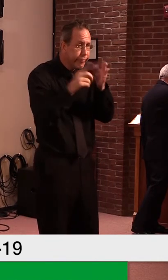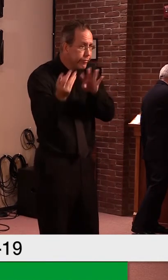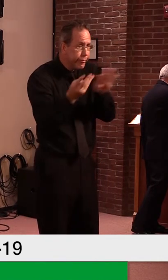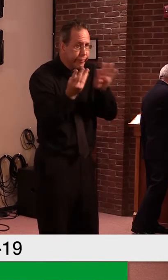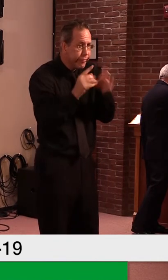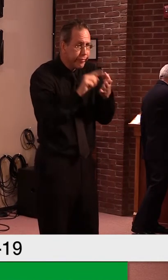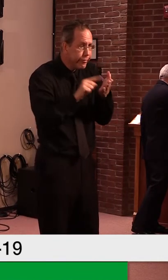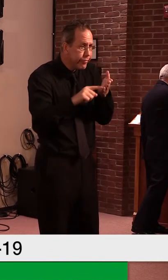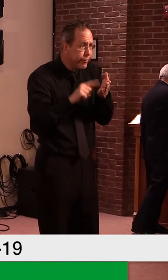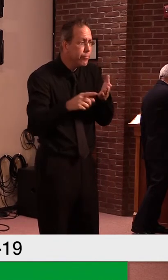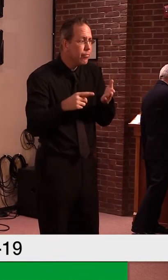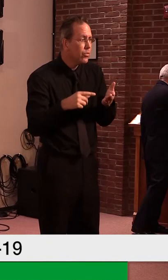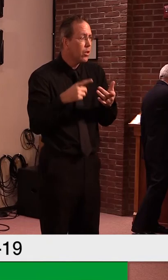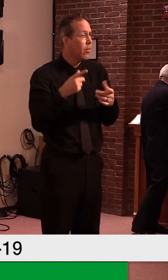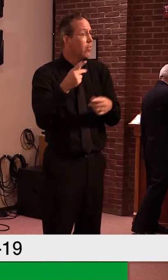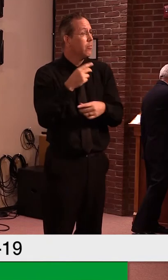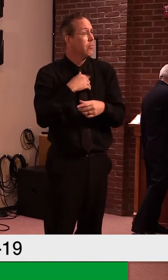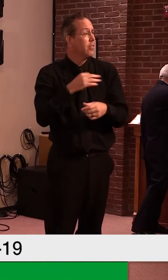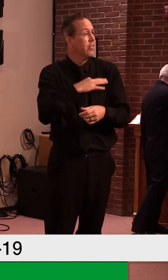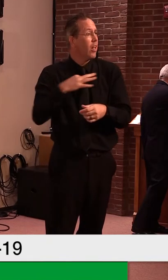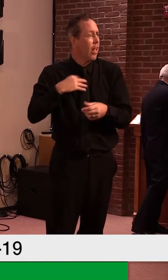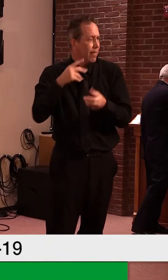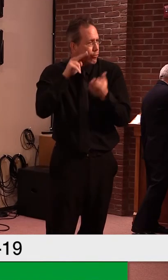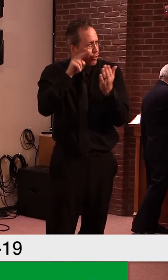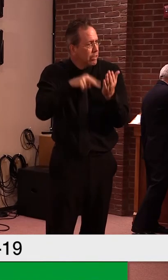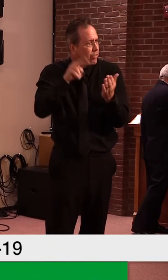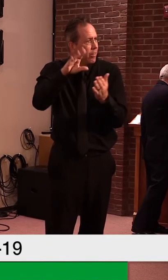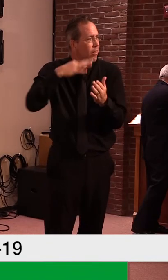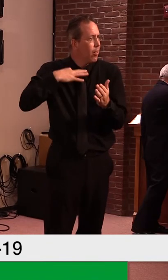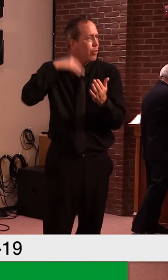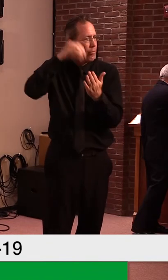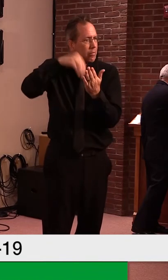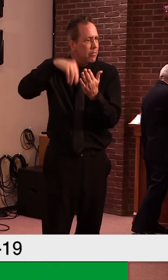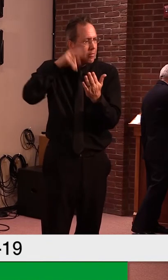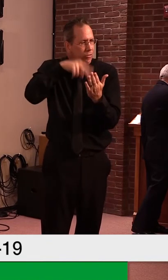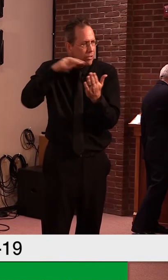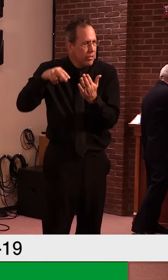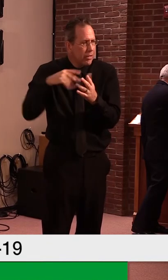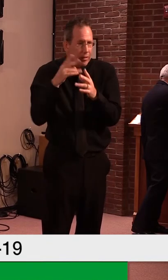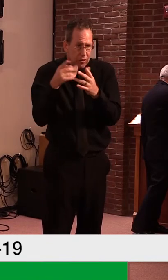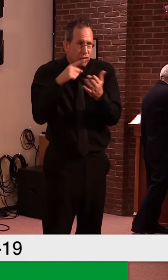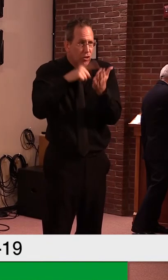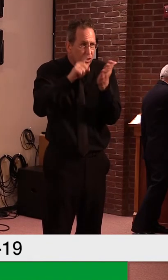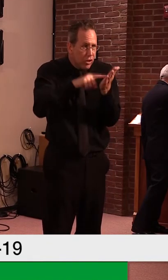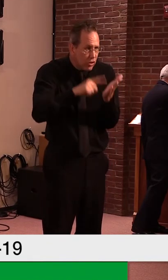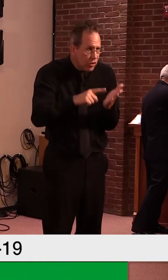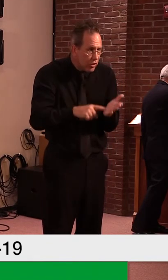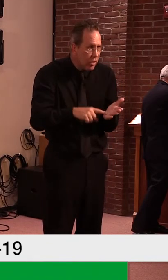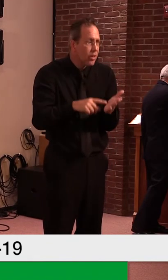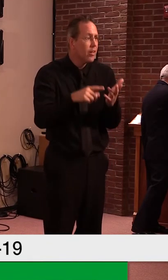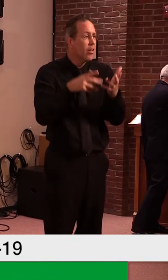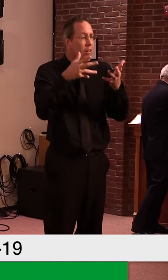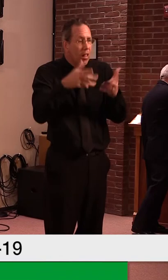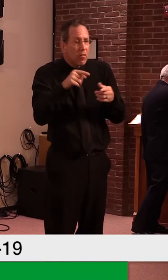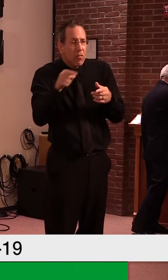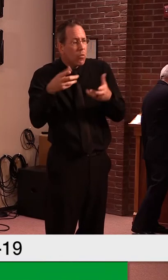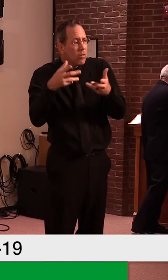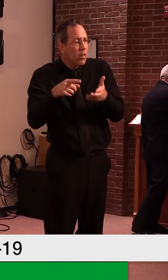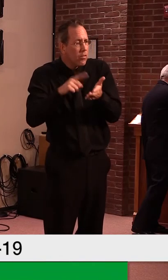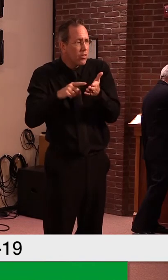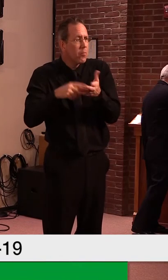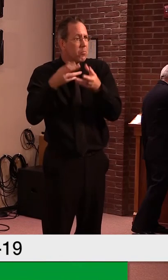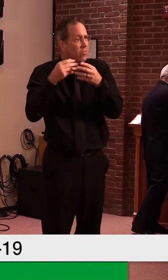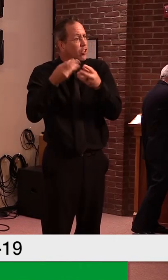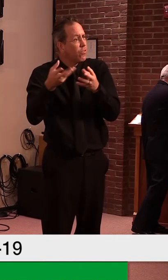final approval. So we've been getting through quite a bit. Um, but there, there are still some in there and there are applications coming in every